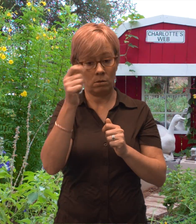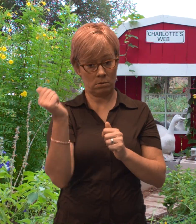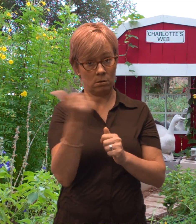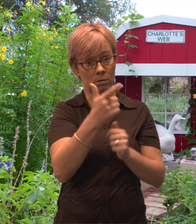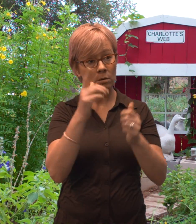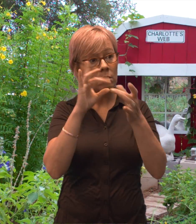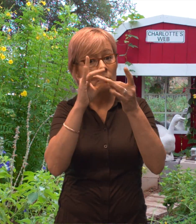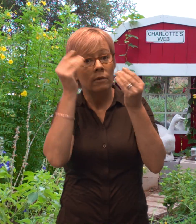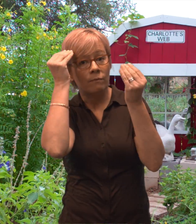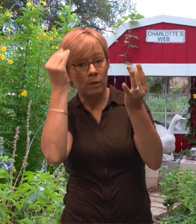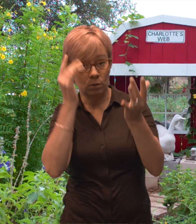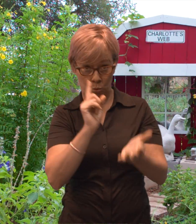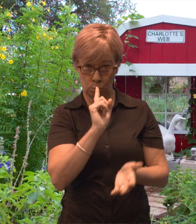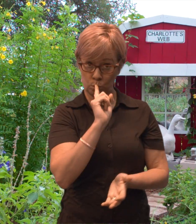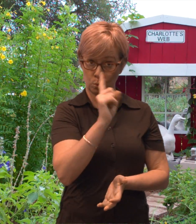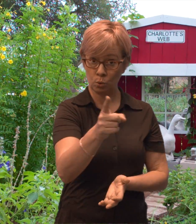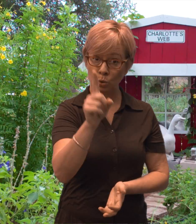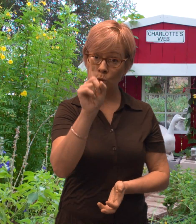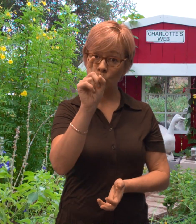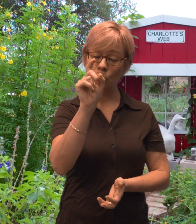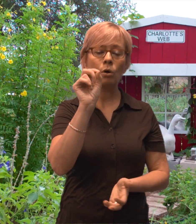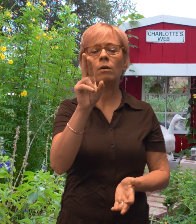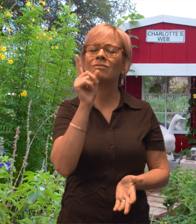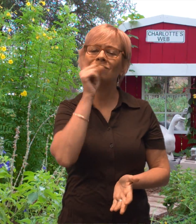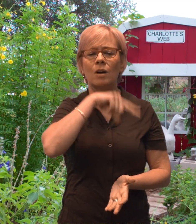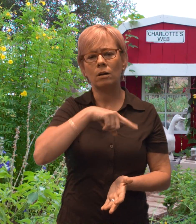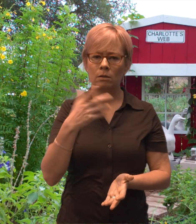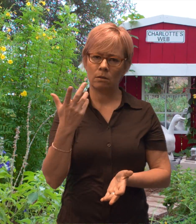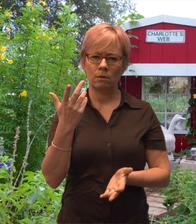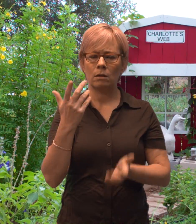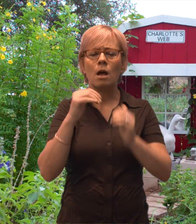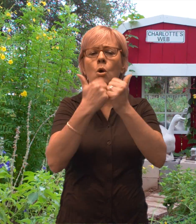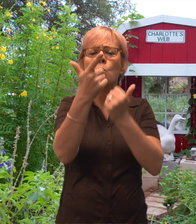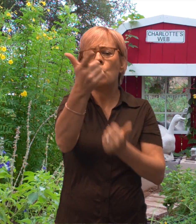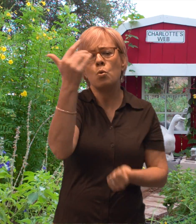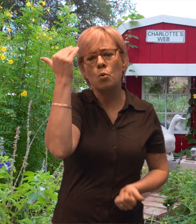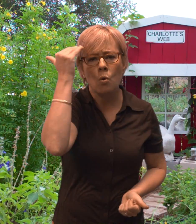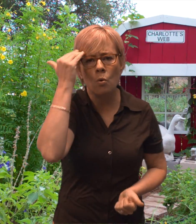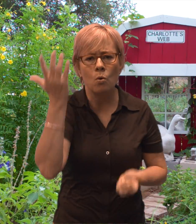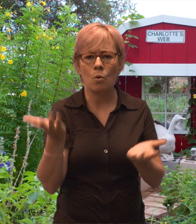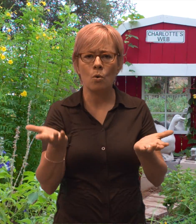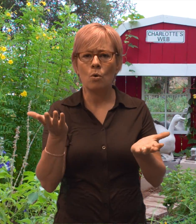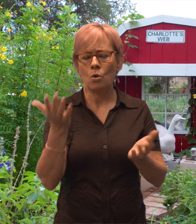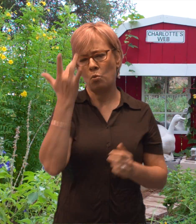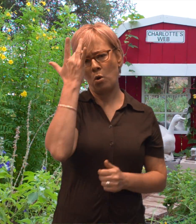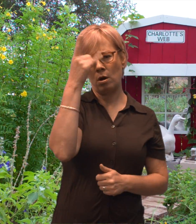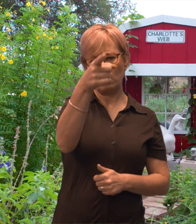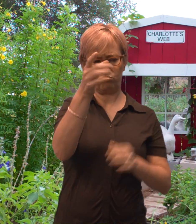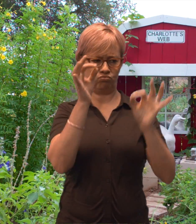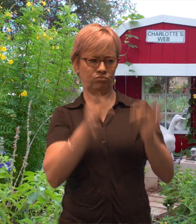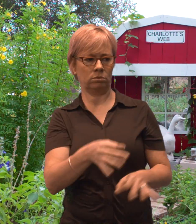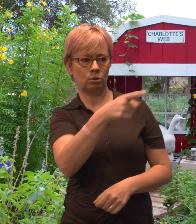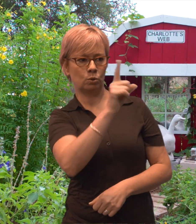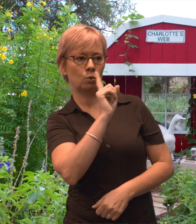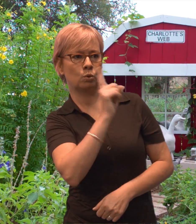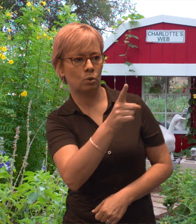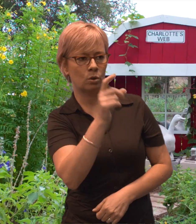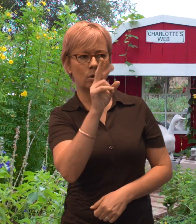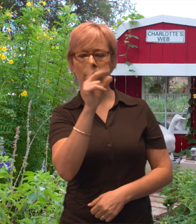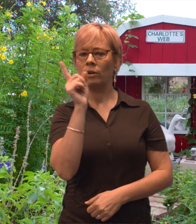Is any of that information true, or sometimes is it false? How would you know? What makes you decide whether something is